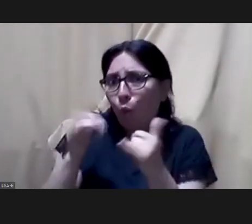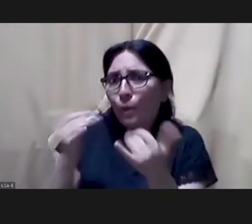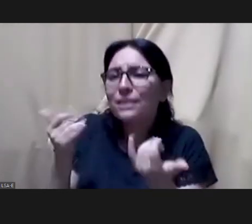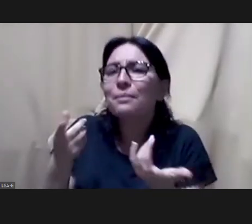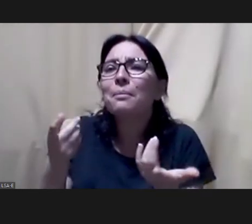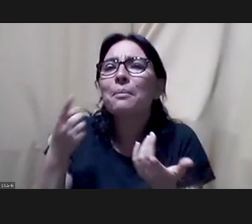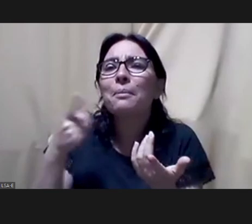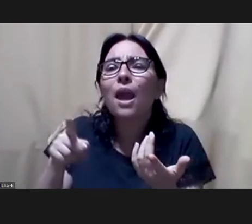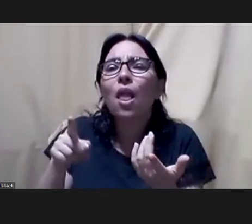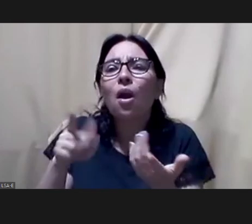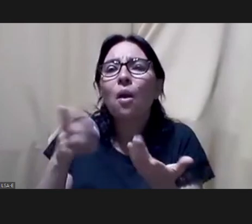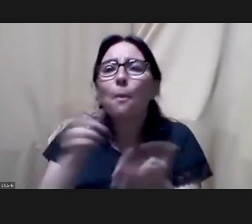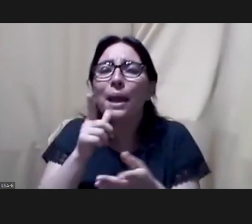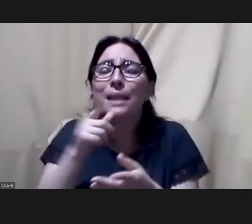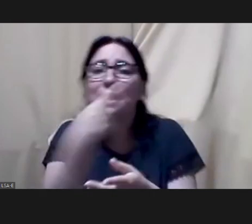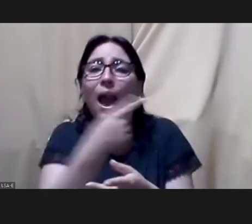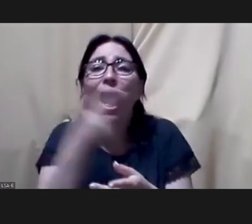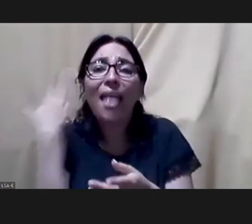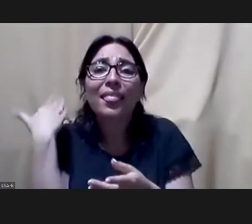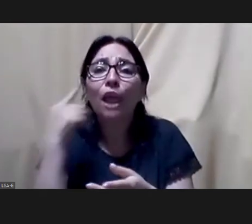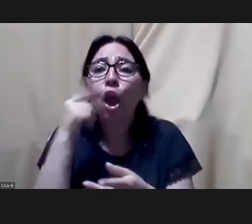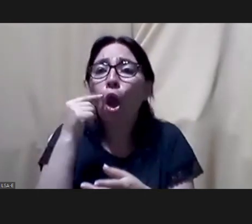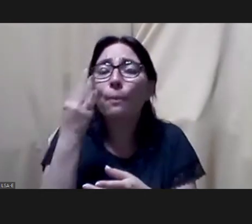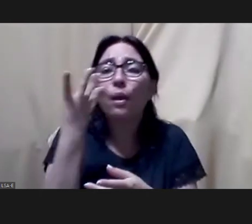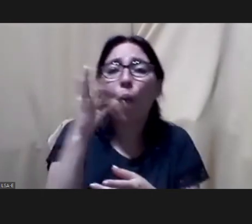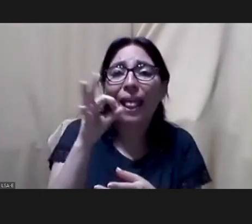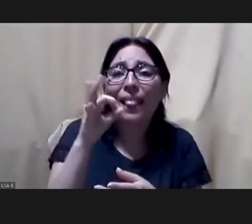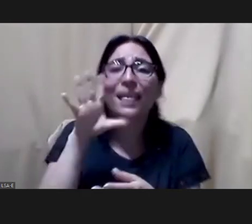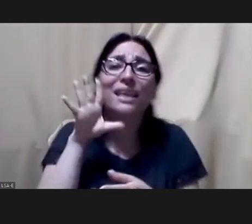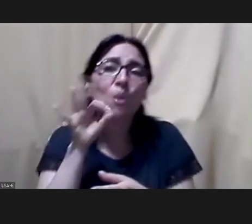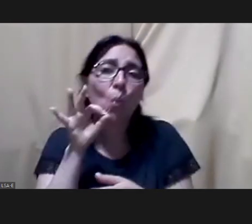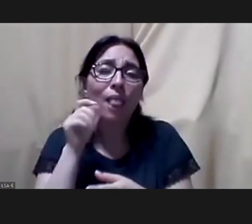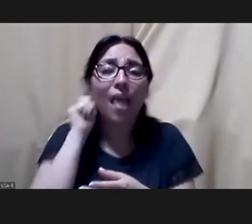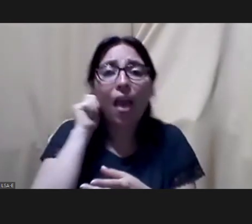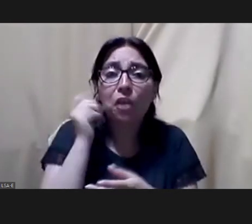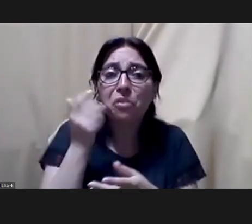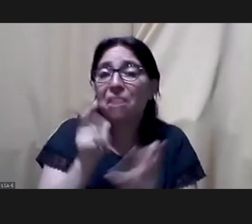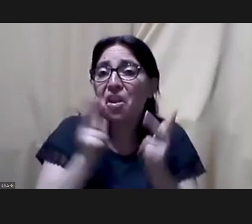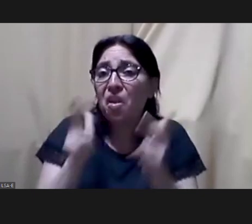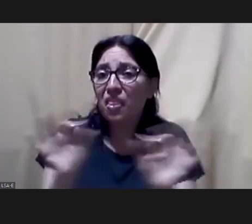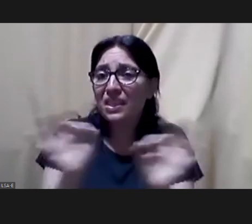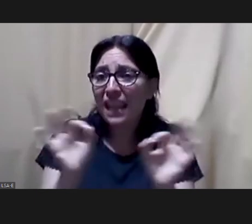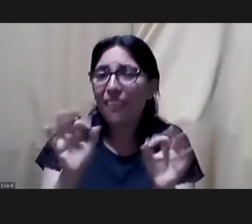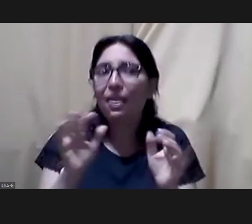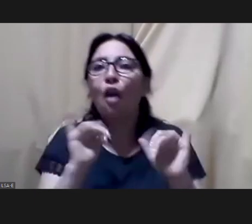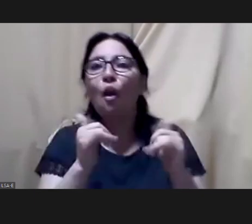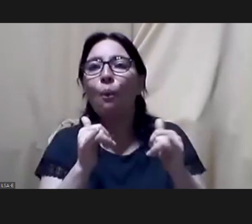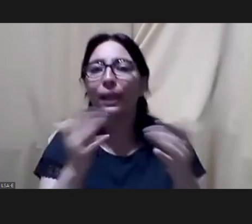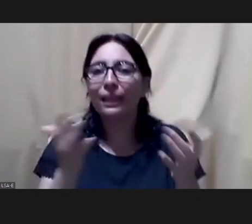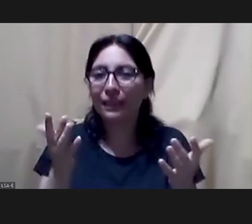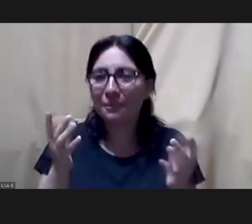young but there were men who received the same award with 40 and 50 years so we are even